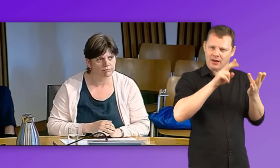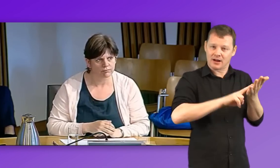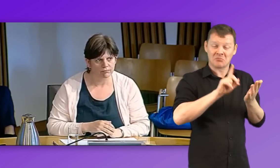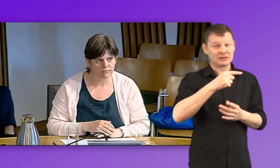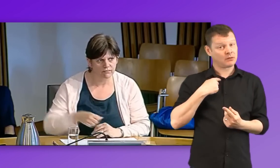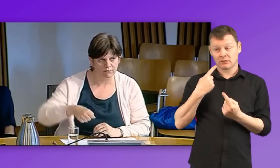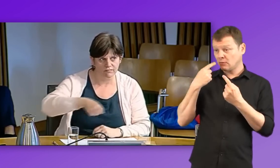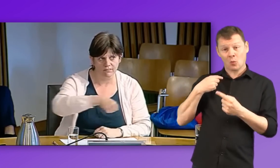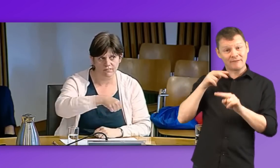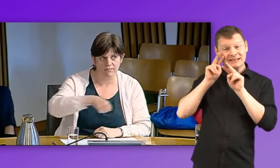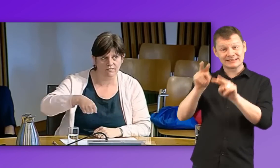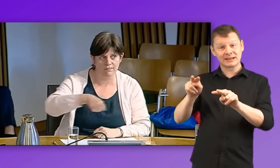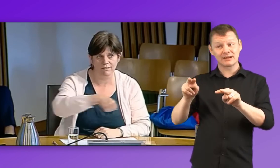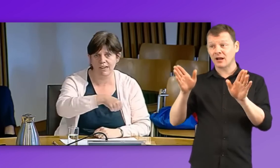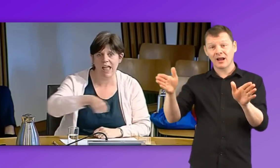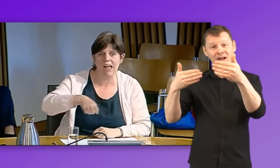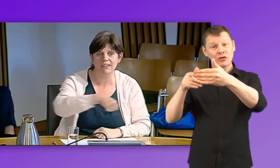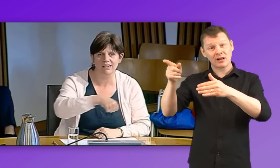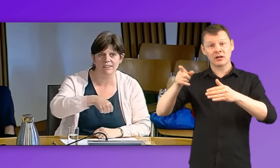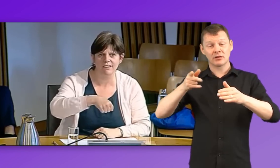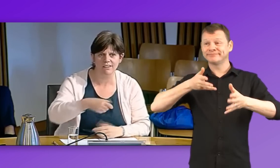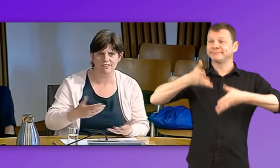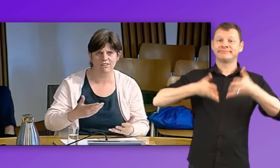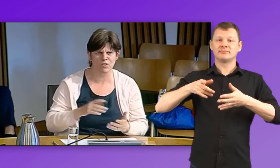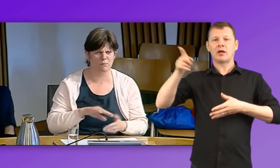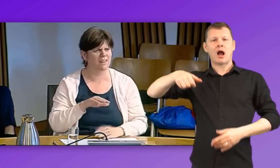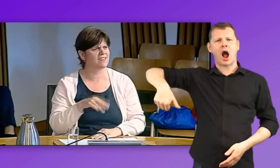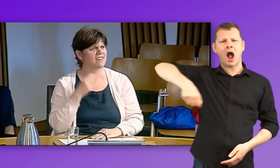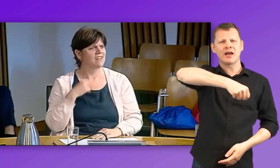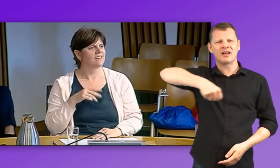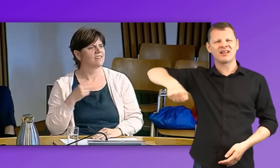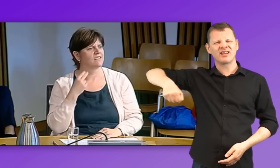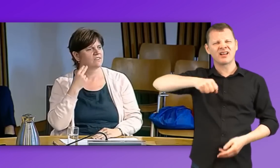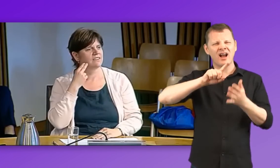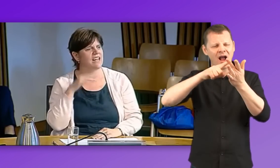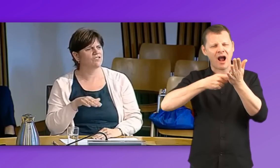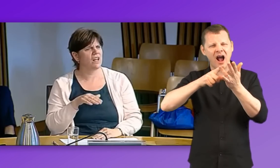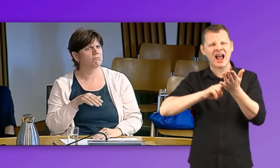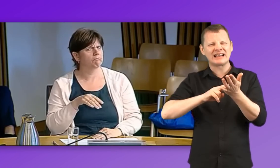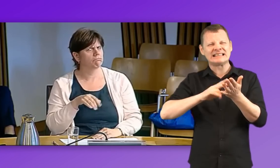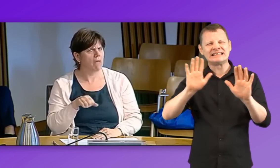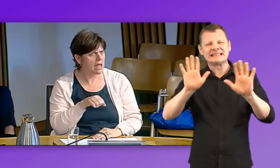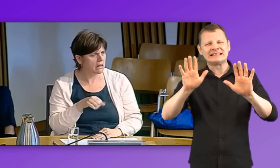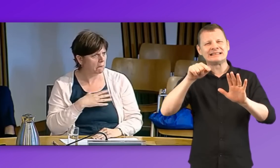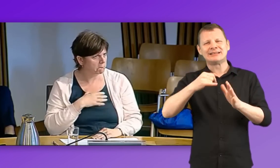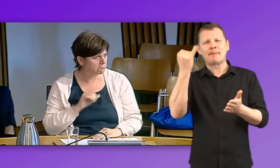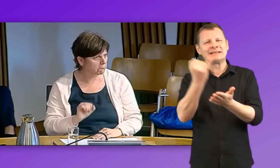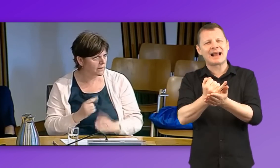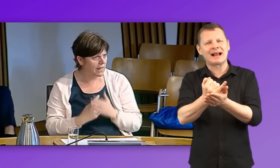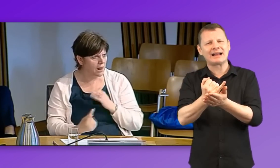of people in the classroom using this sign for iron, as in the thing you iron your clothes with. Those are the kind of mistakes that are